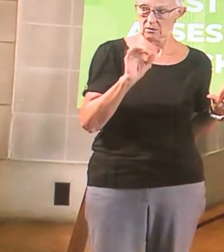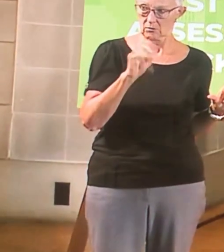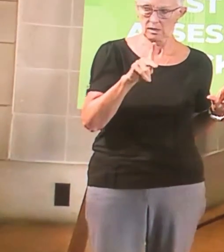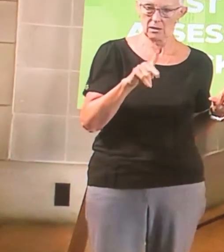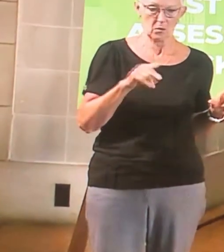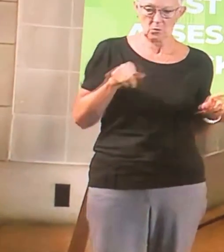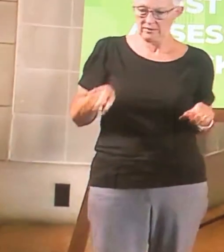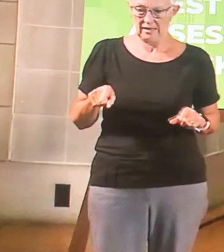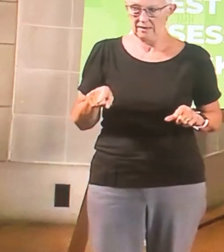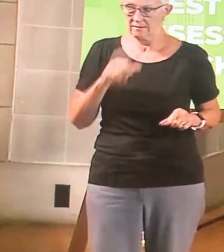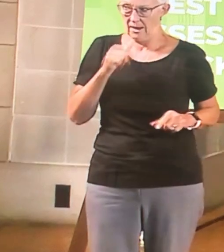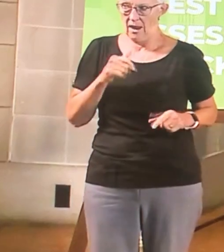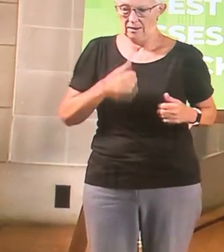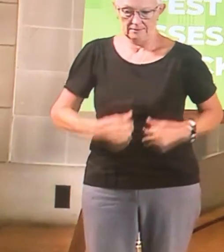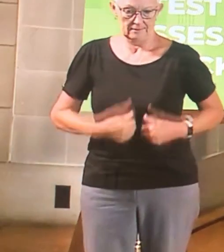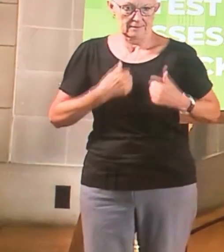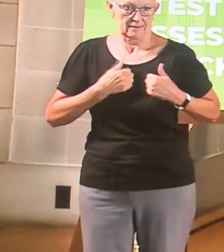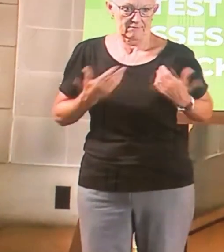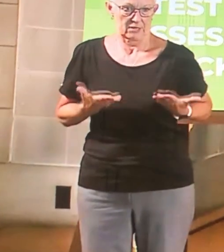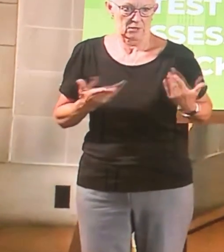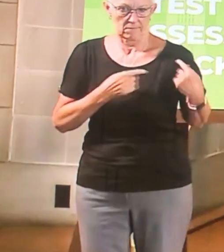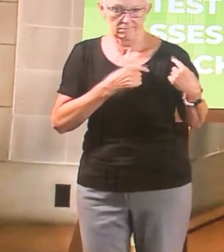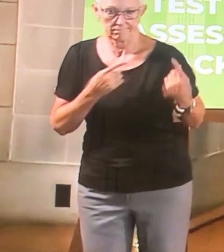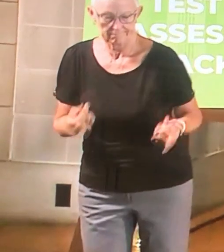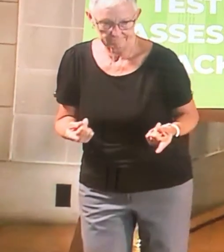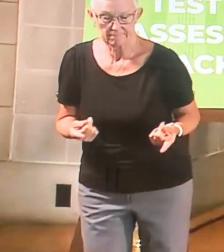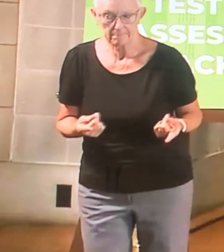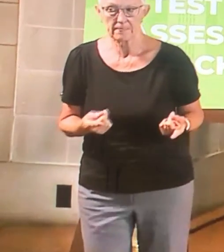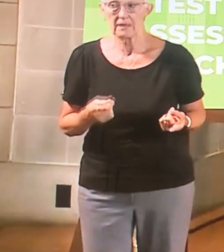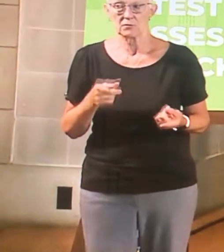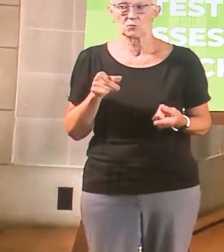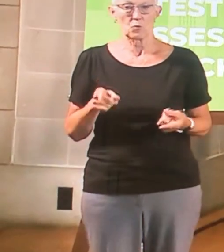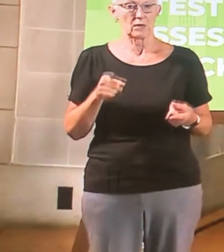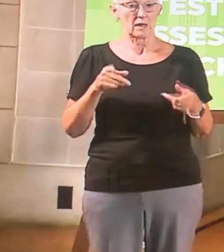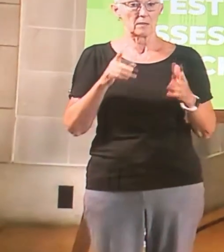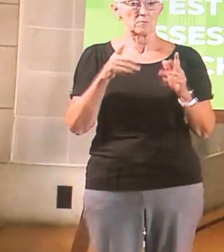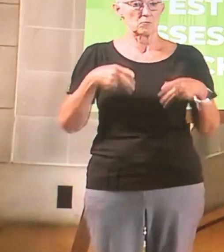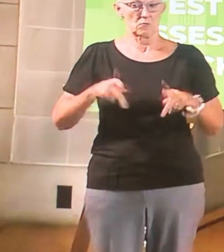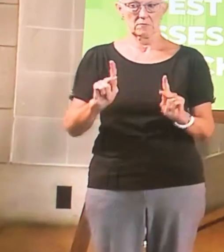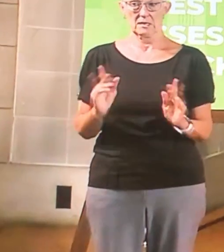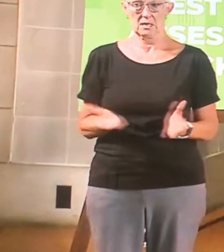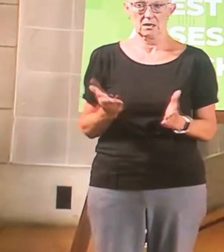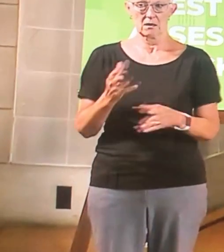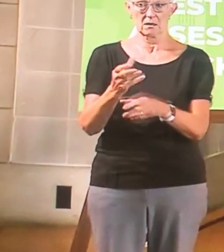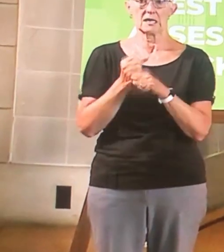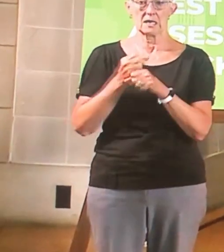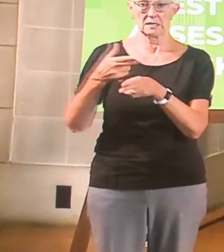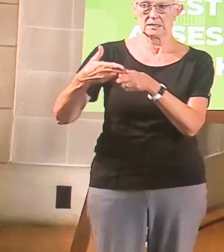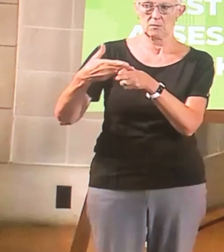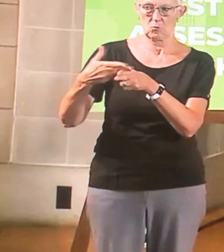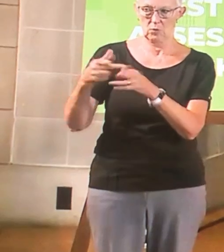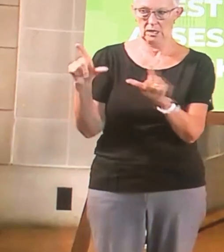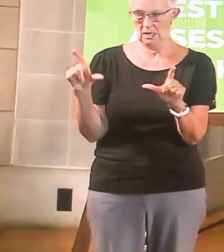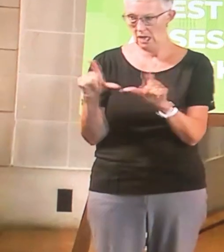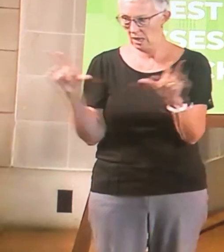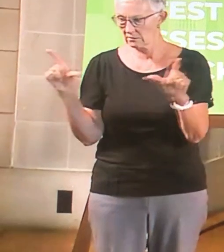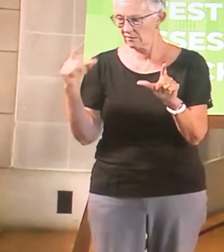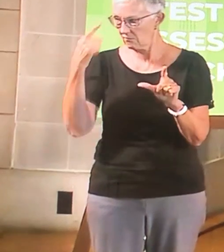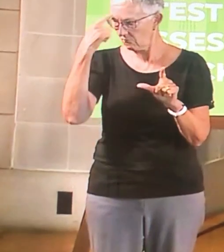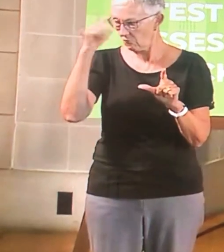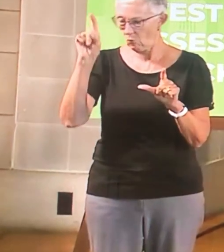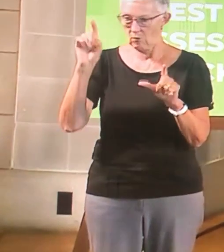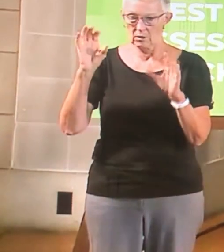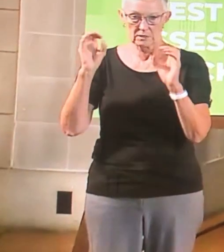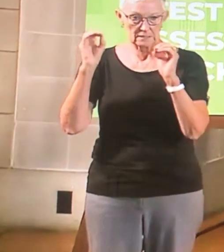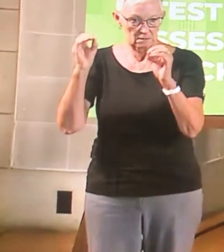I signed a regulation that allows teachers to do the same sort of thing then come here and get a three-year temporary license. We do that with real